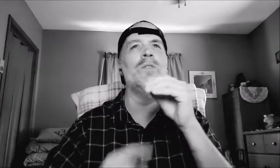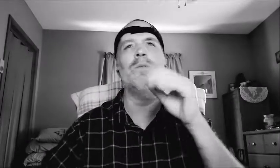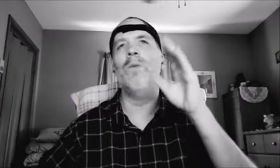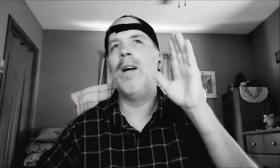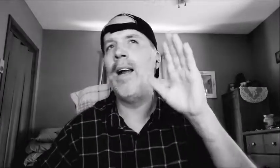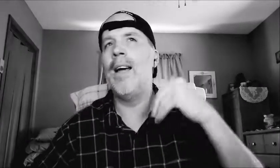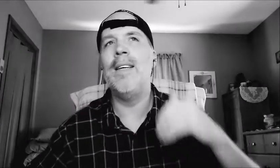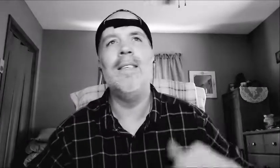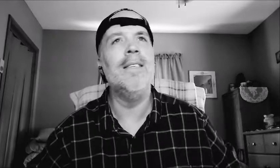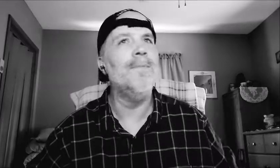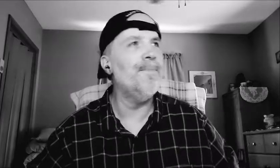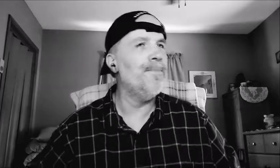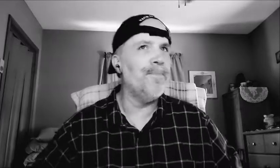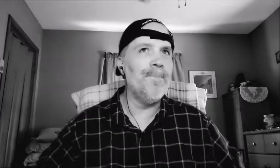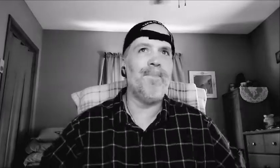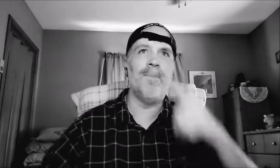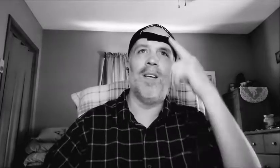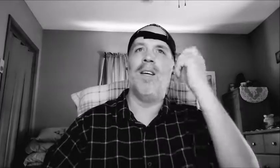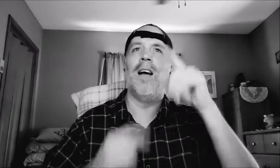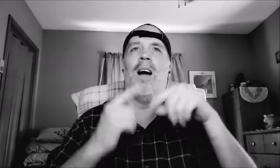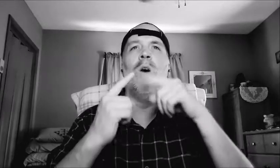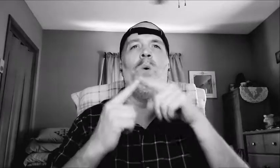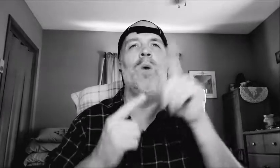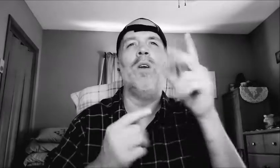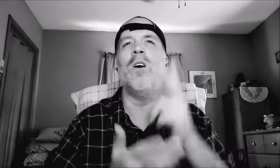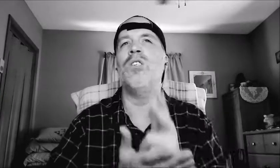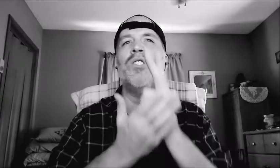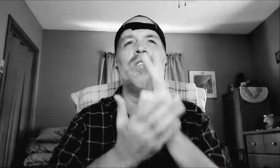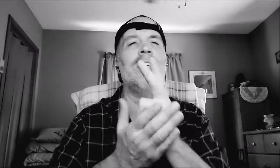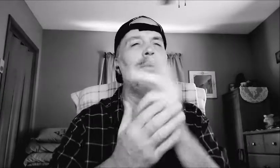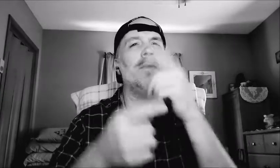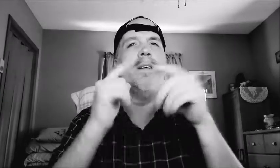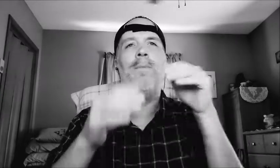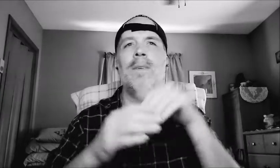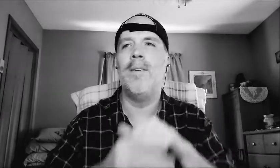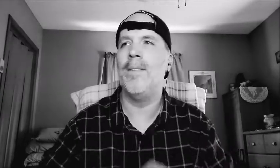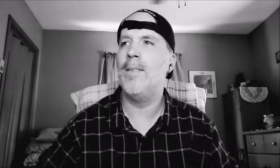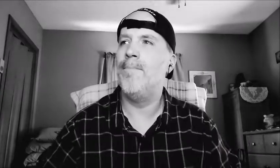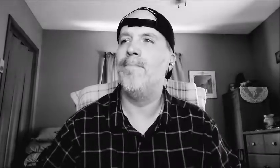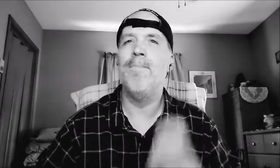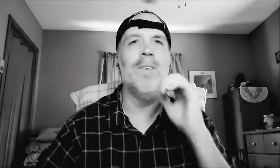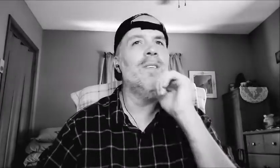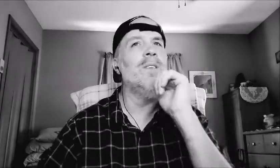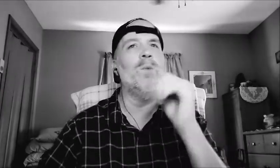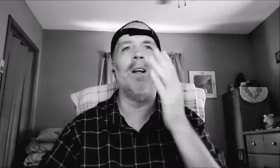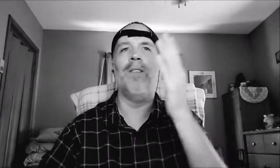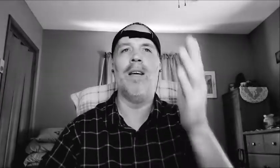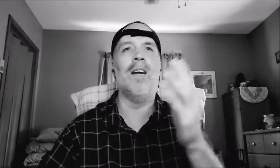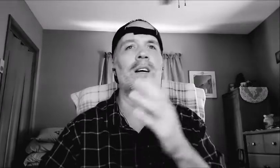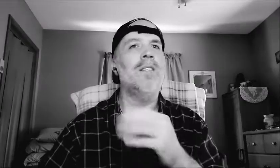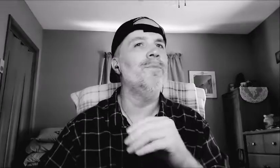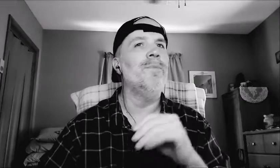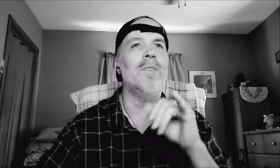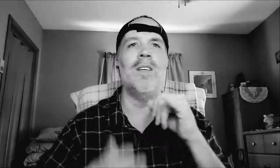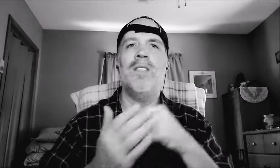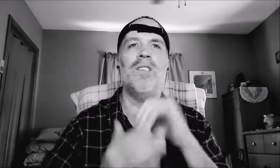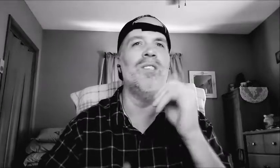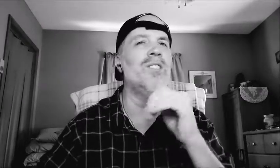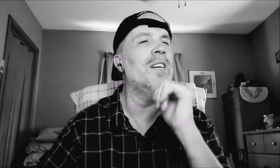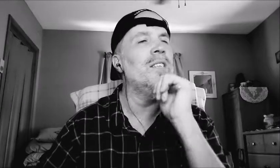too late Cause when the ship came in She wasn't there And